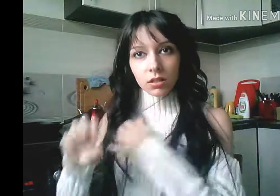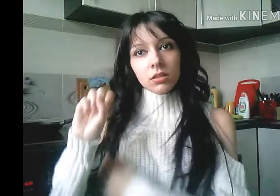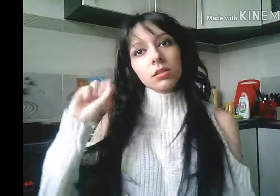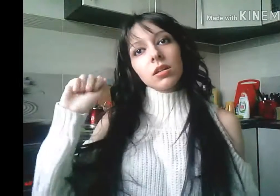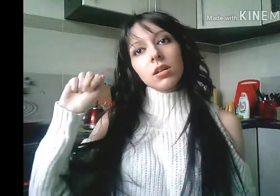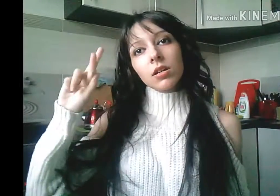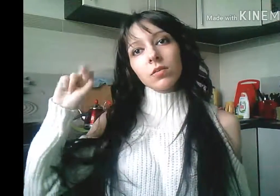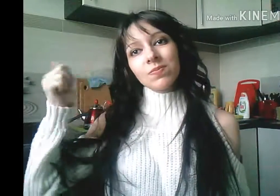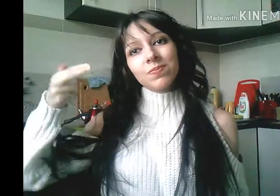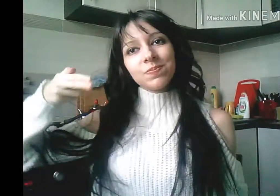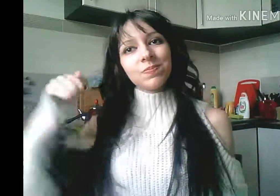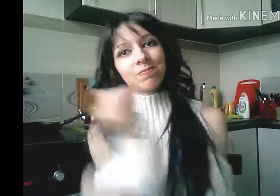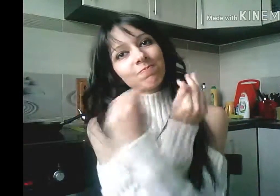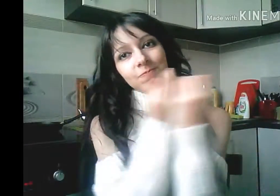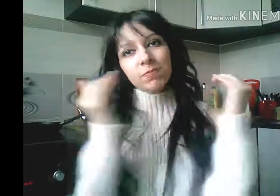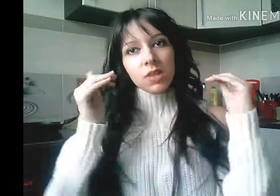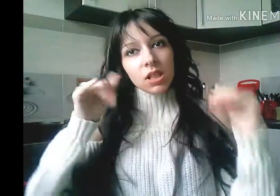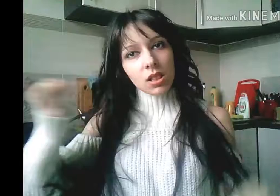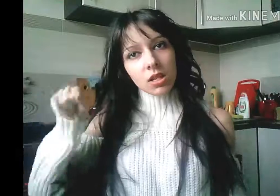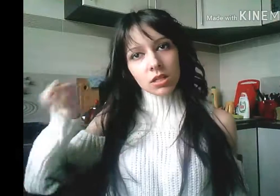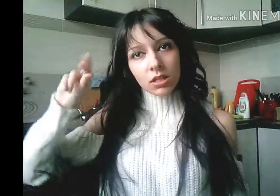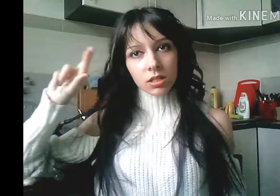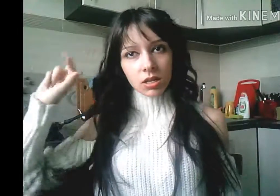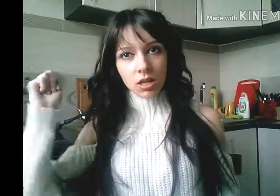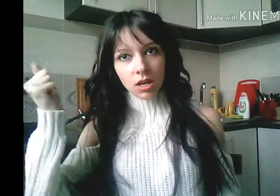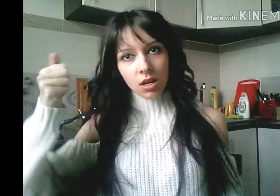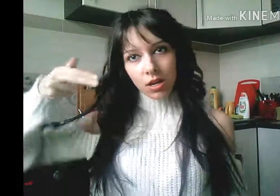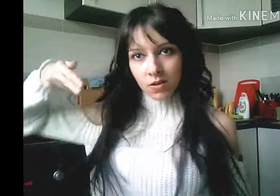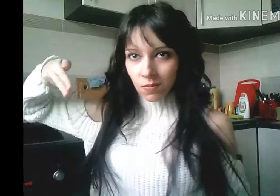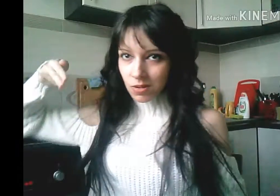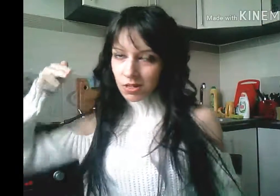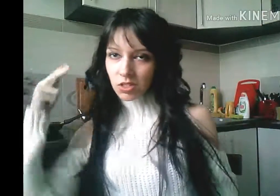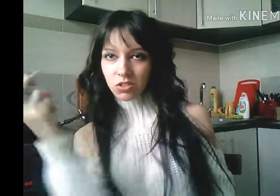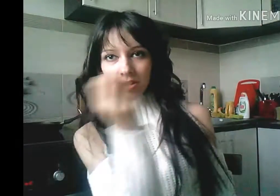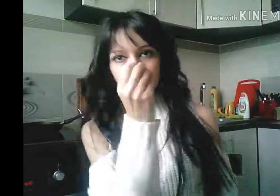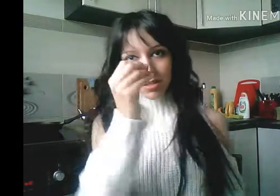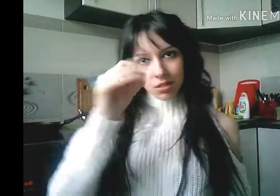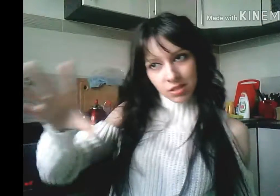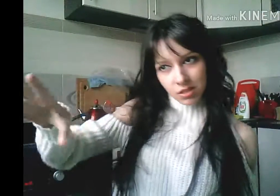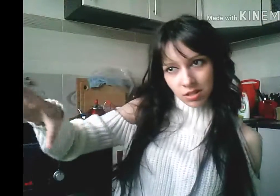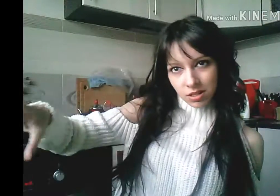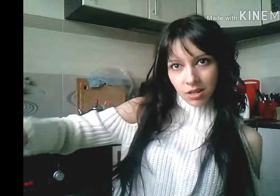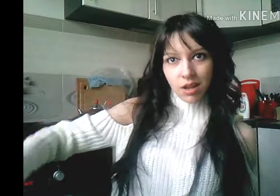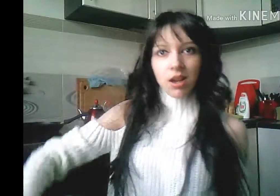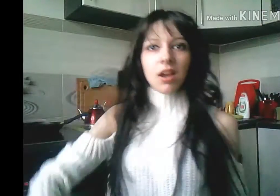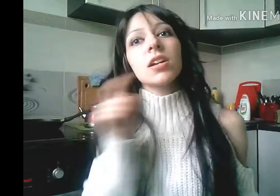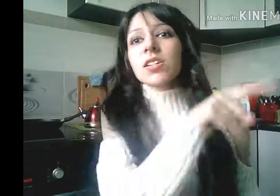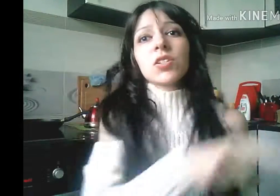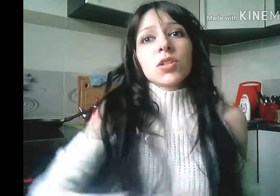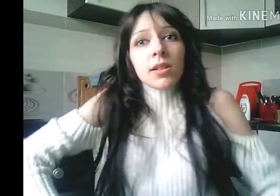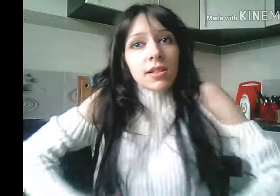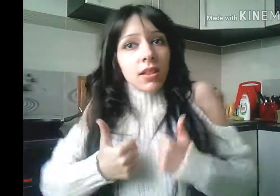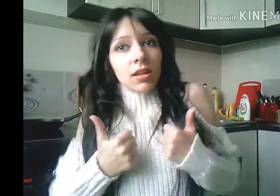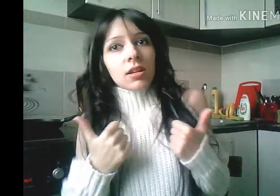Sarah smiles like Sarah doesn't care She